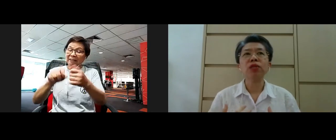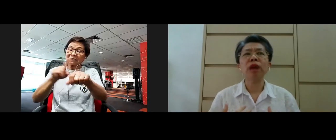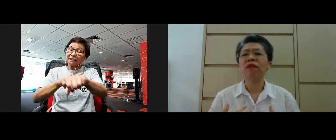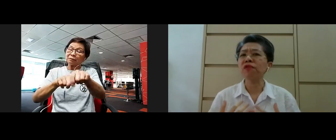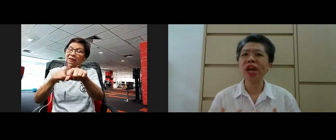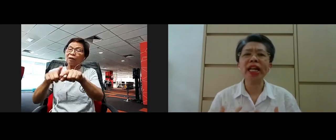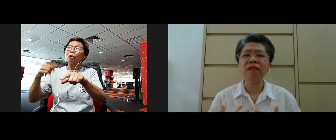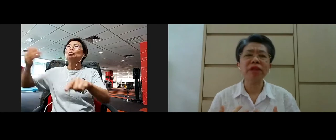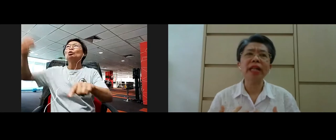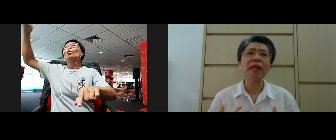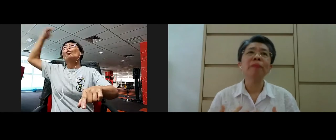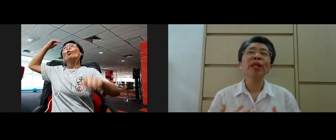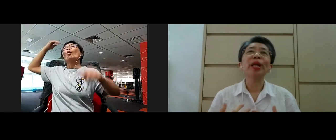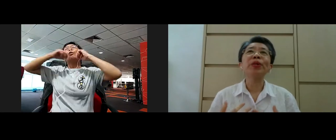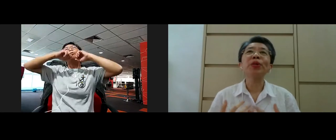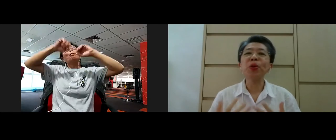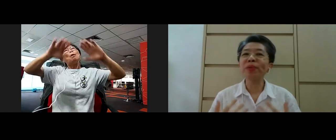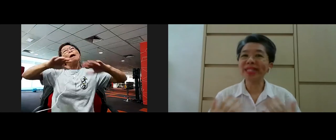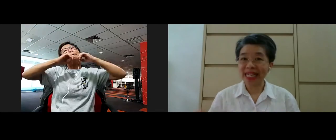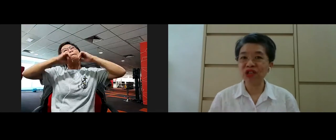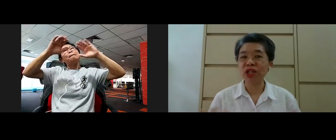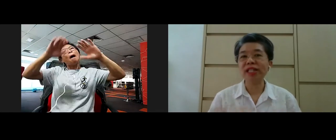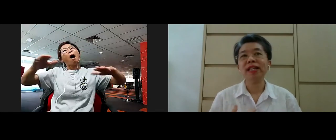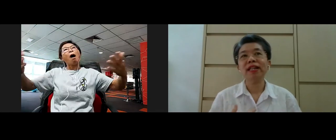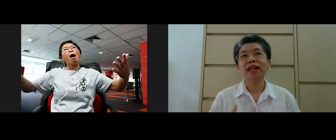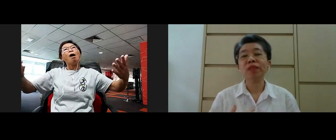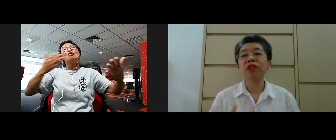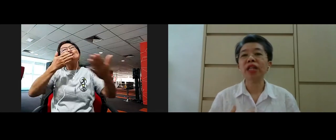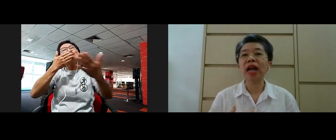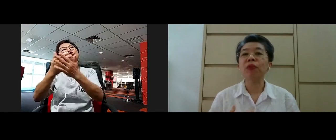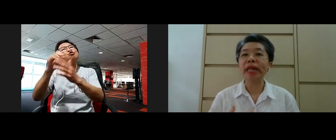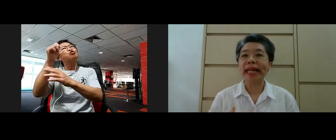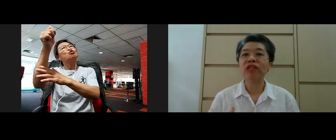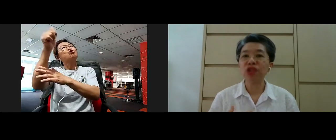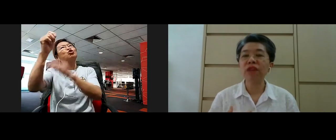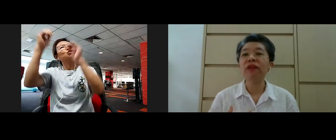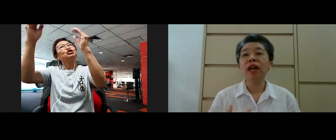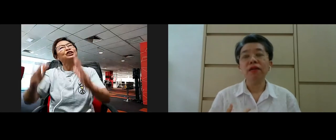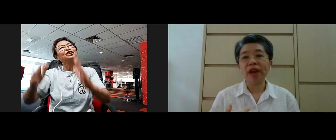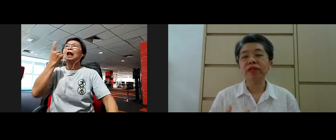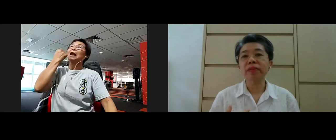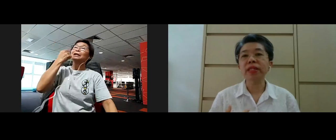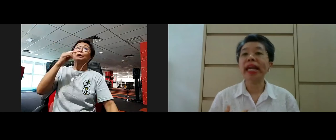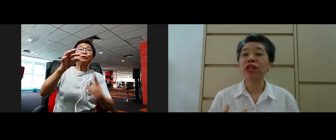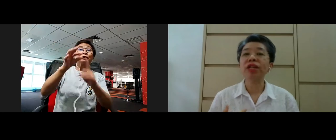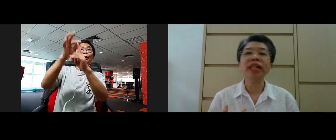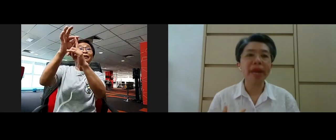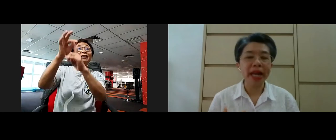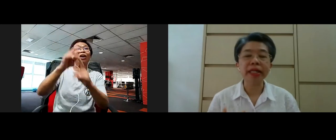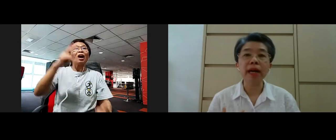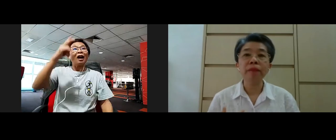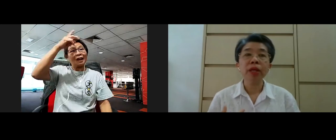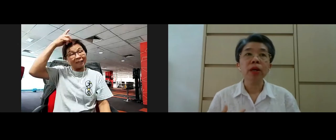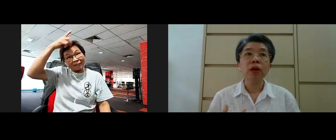blessed to have really, really, you know, noble teachers, especially our late chief, Venerable K. Sri